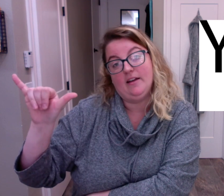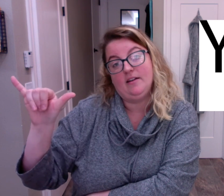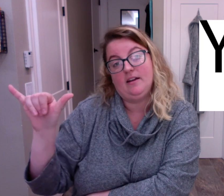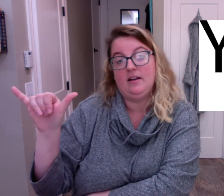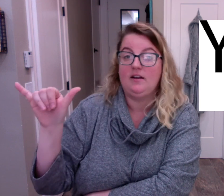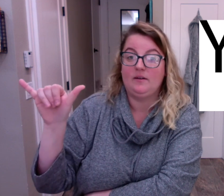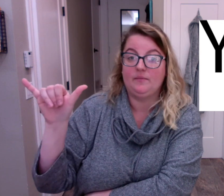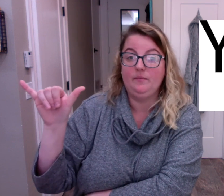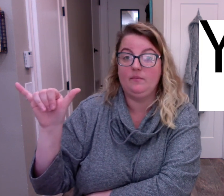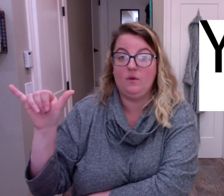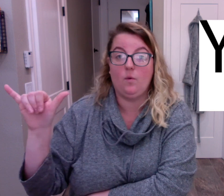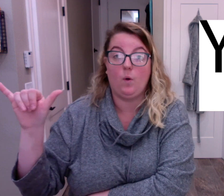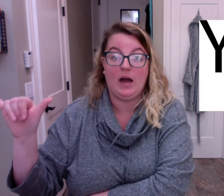Y.